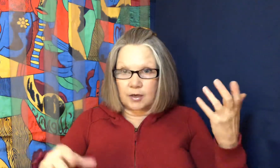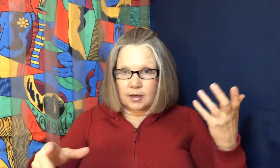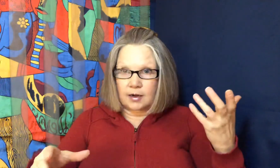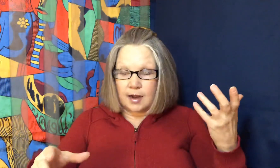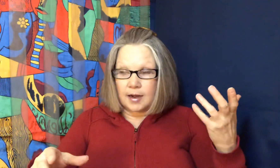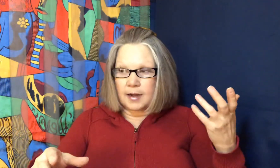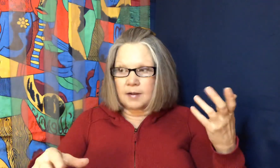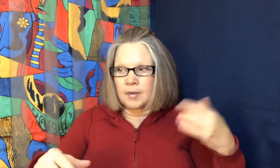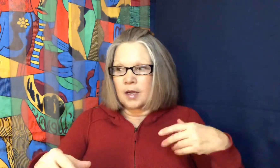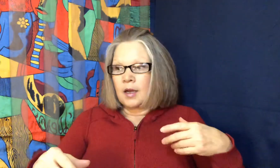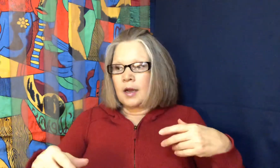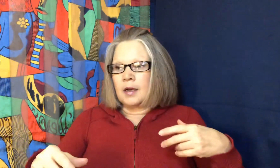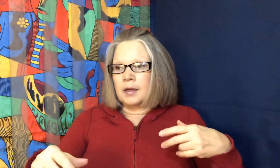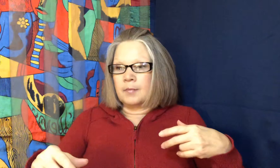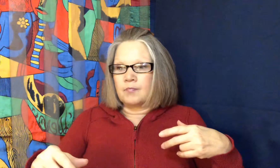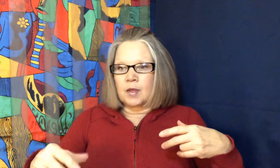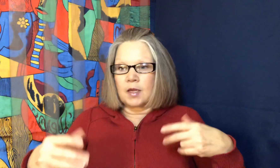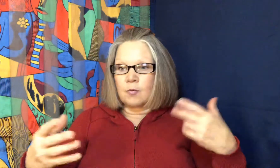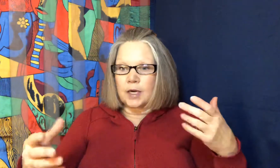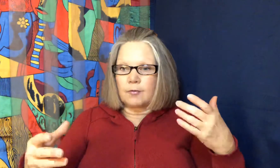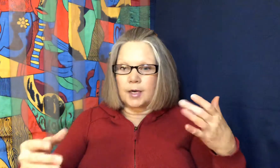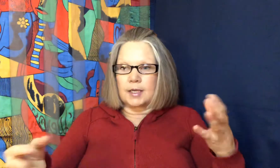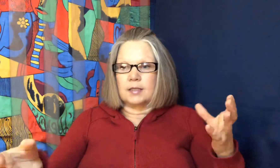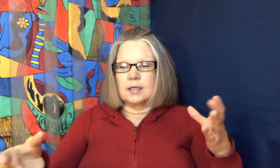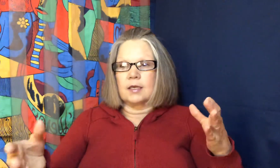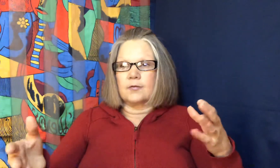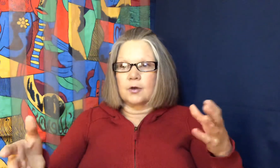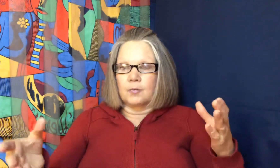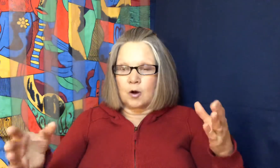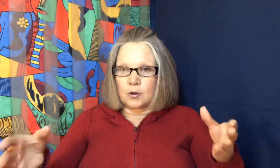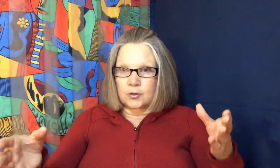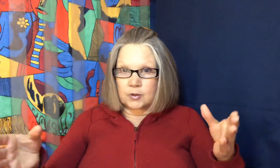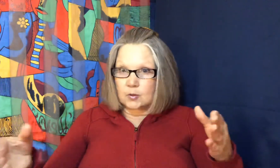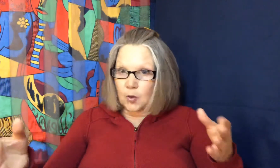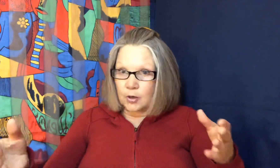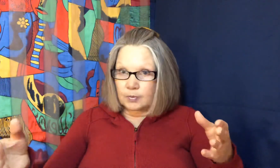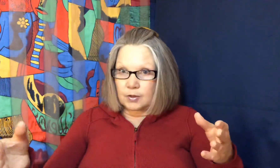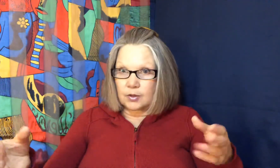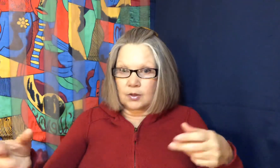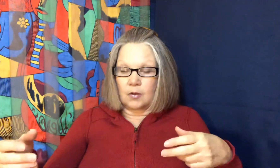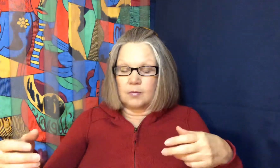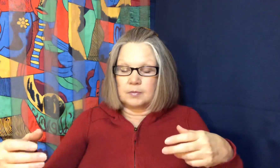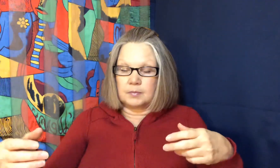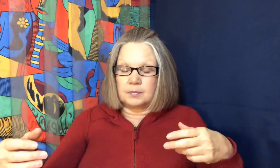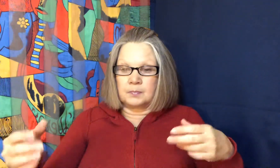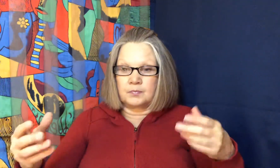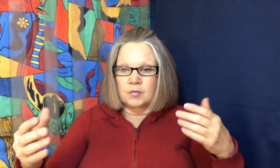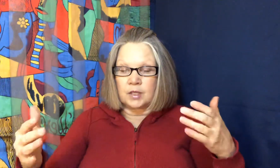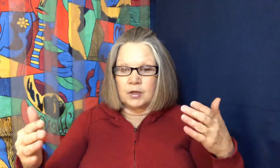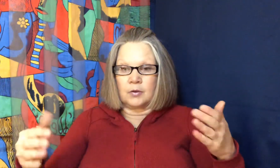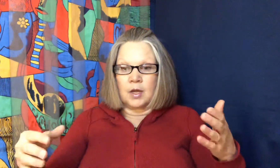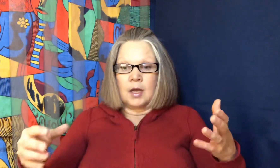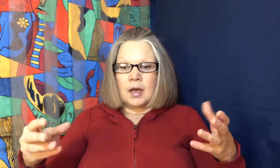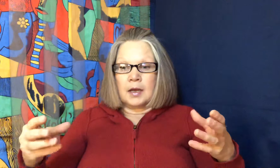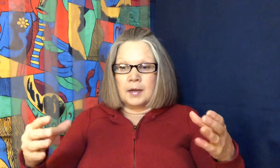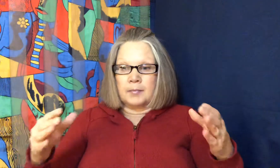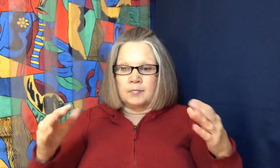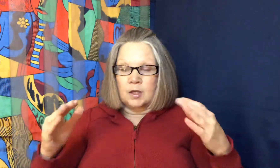like I am like whatever it is like if your altar is portable you know you